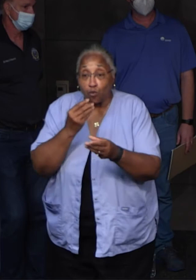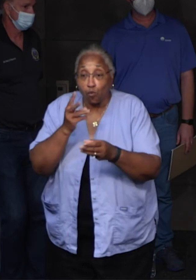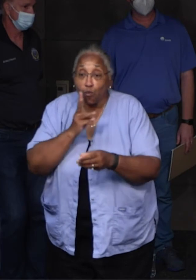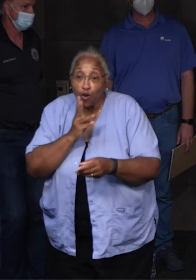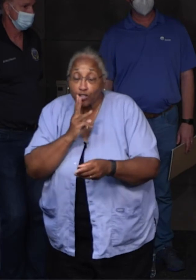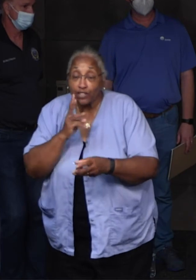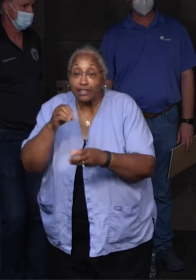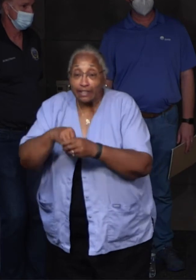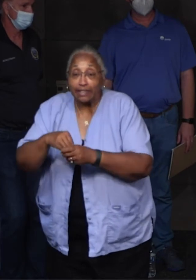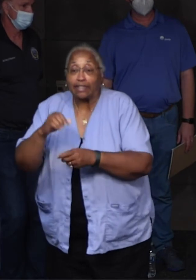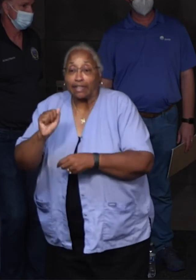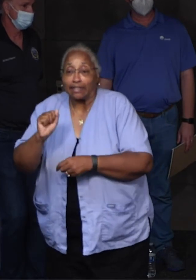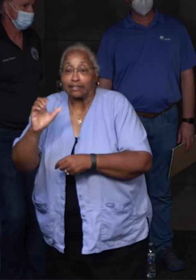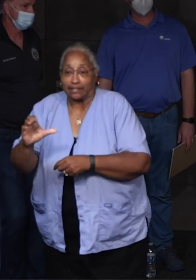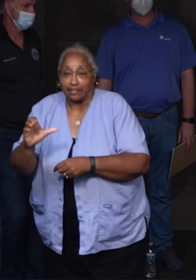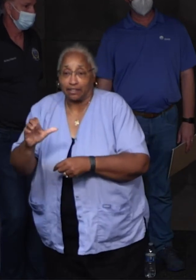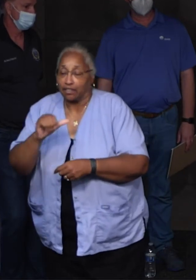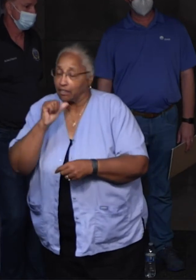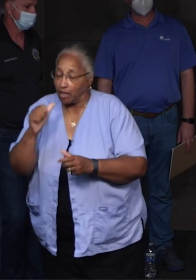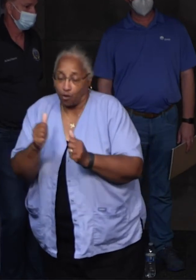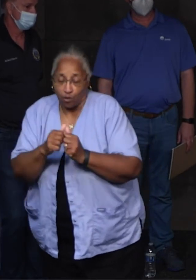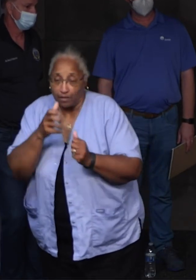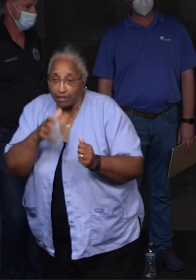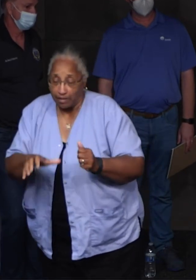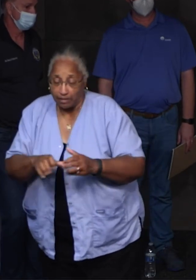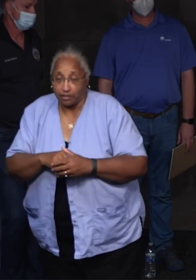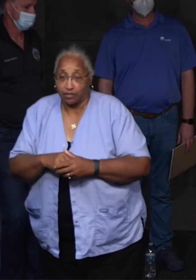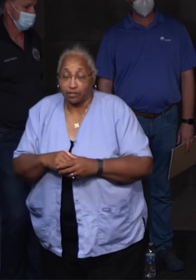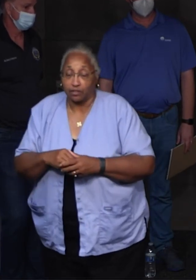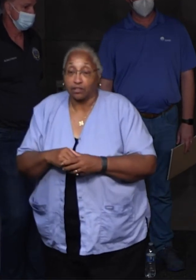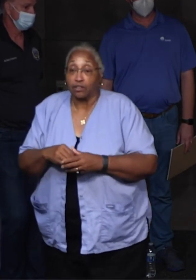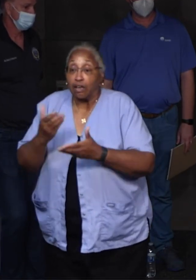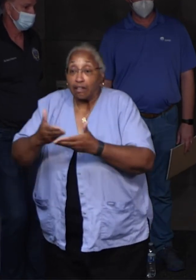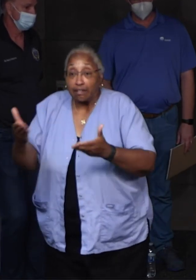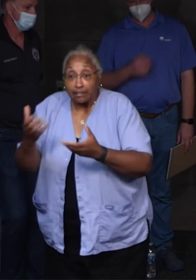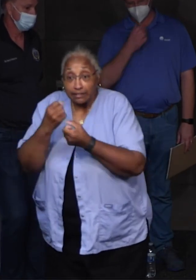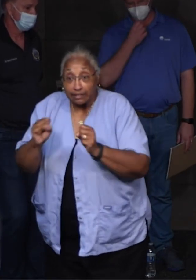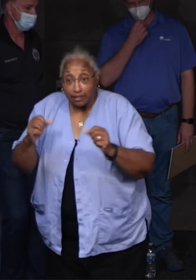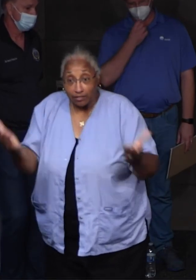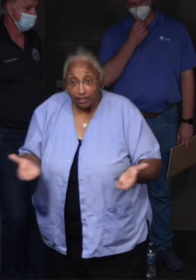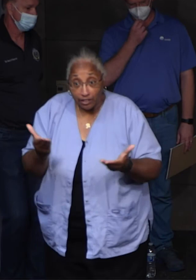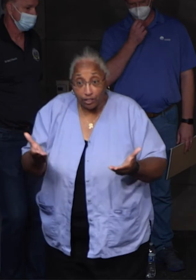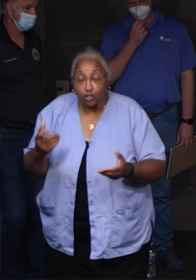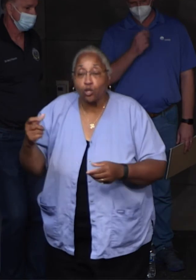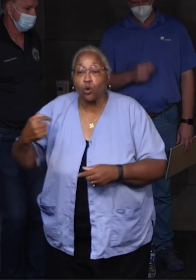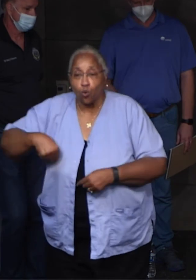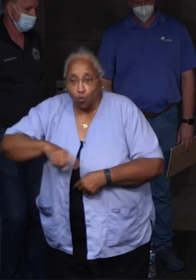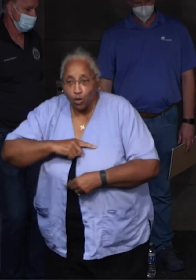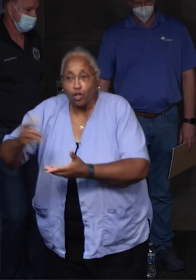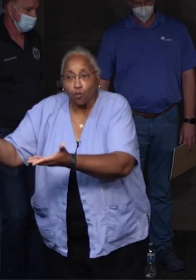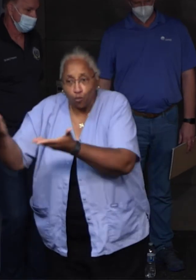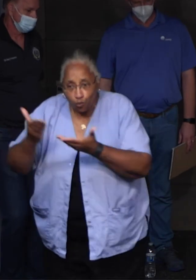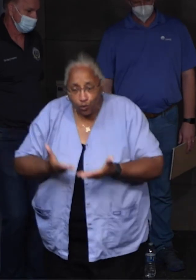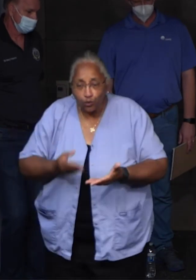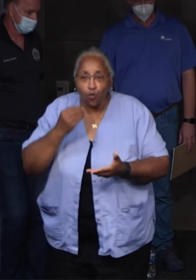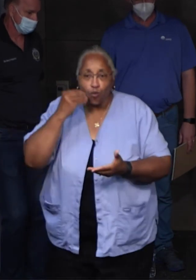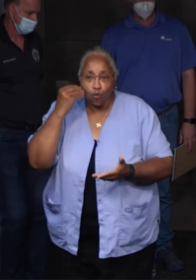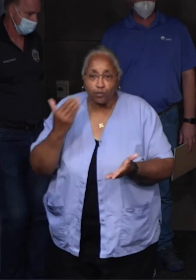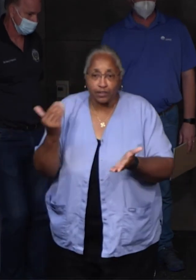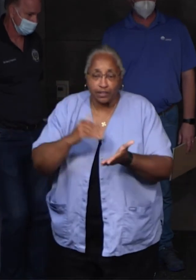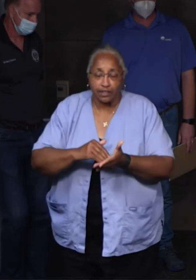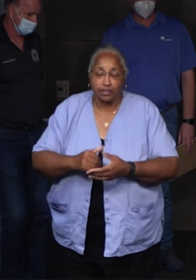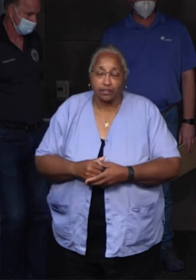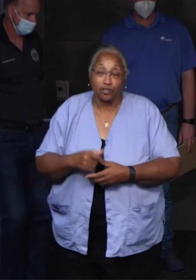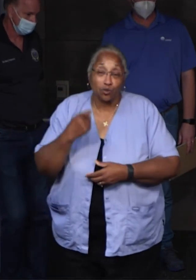conditioning out of the heat. And then we will bring you back when things are safe to return. Over the past few days, we've been